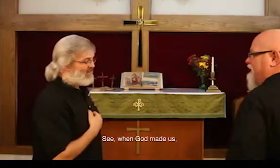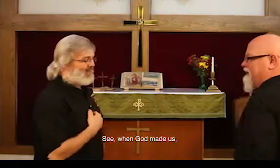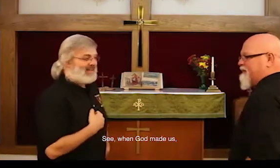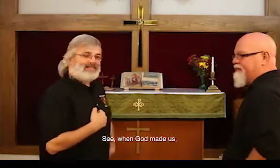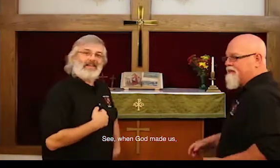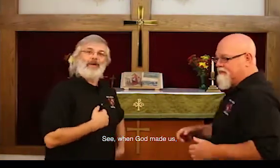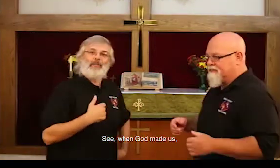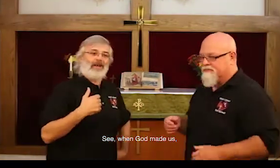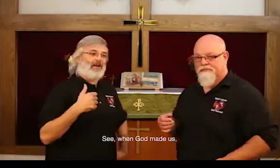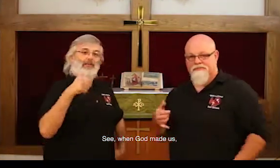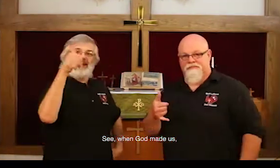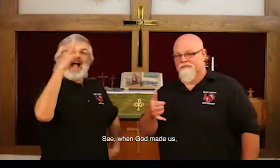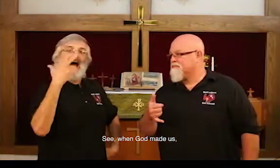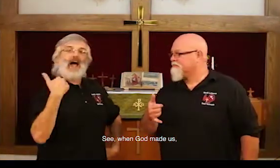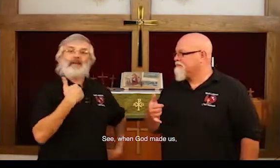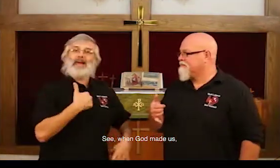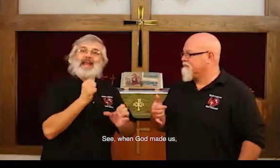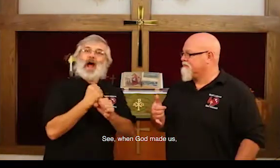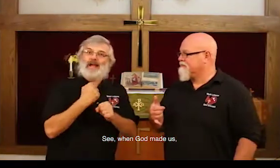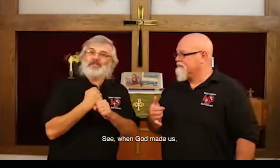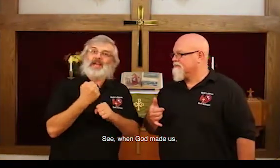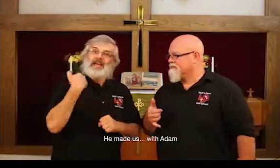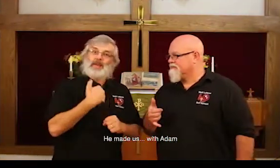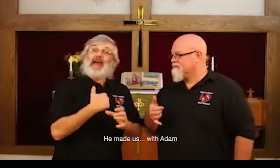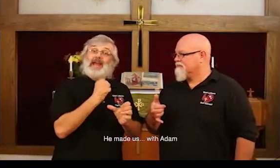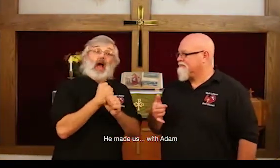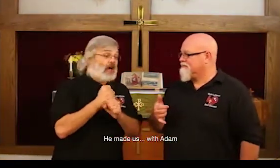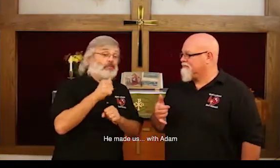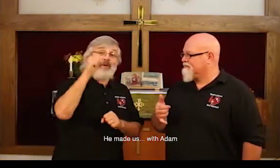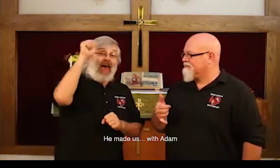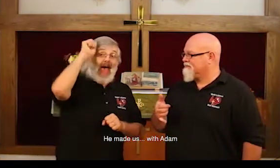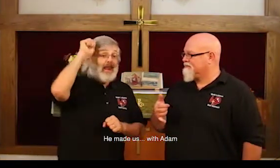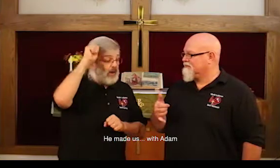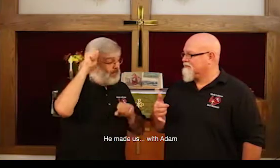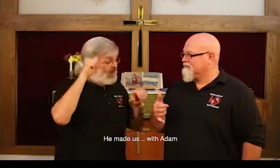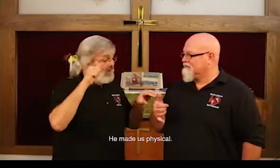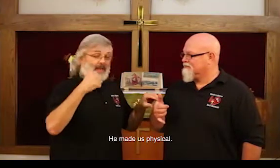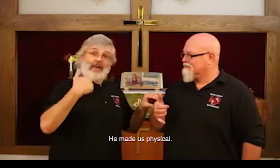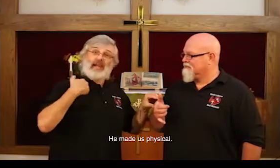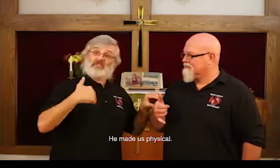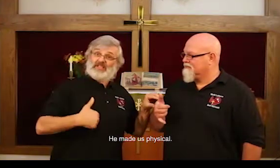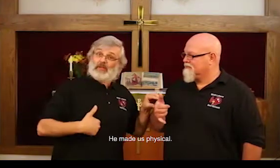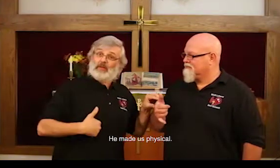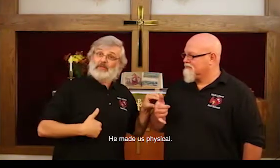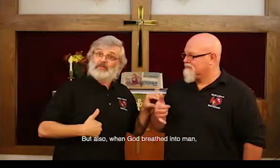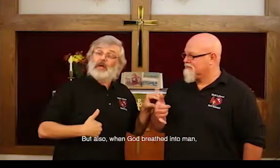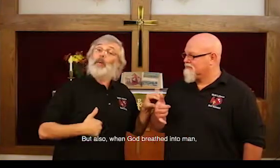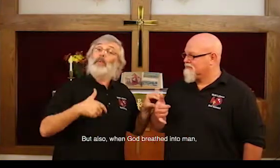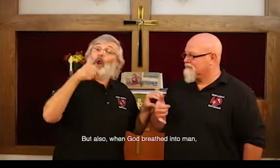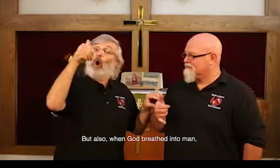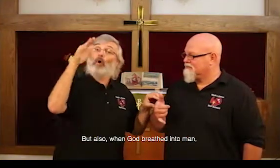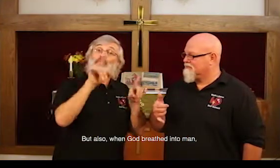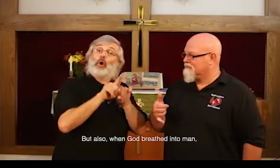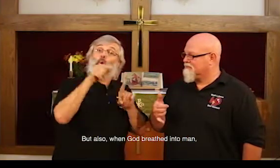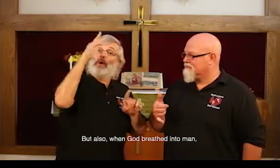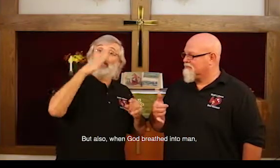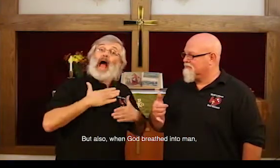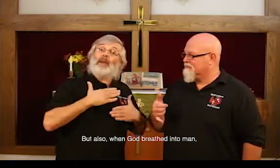see, when God made us, he made us, with Adam, he made us physical, but also when God